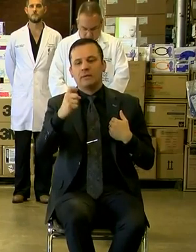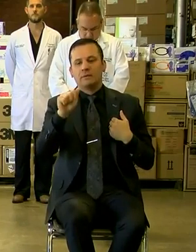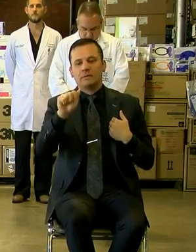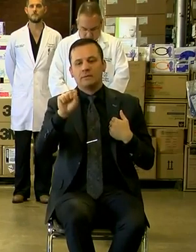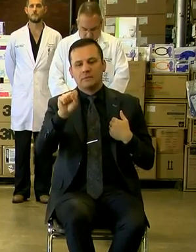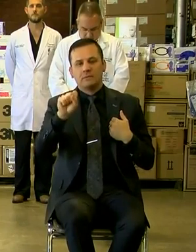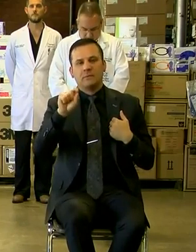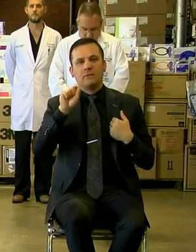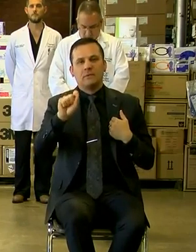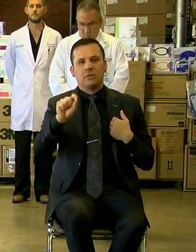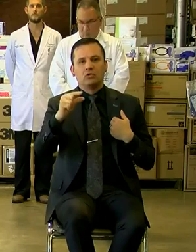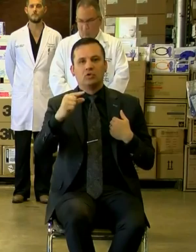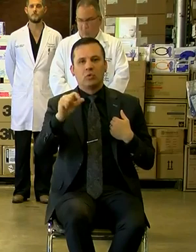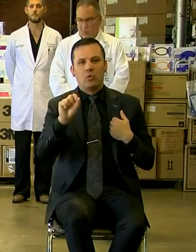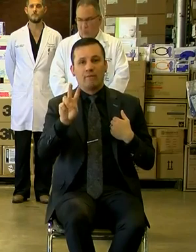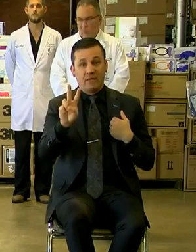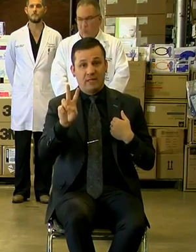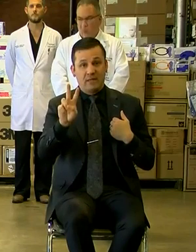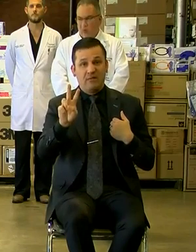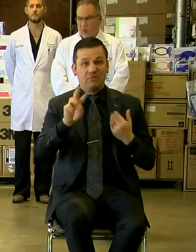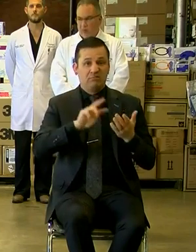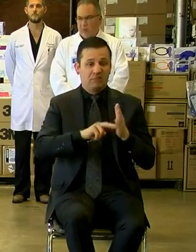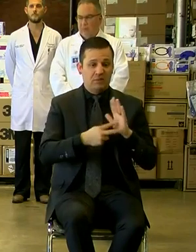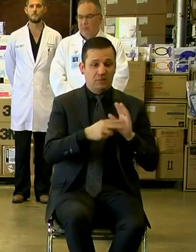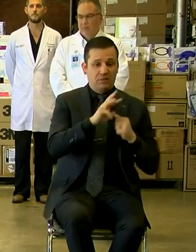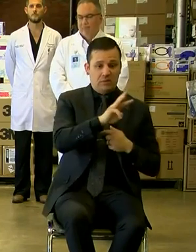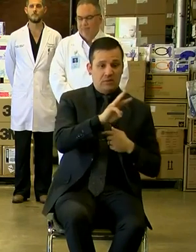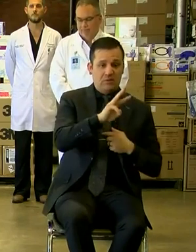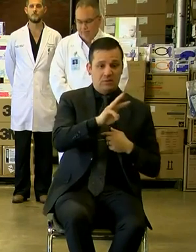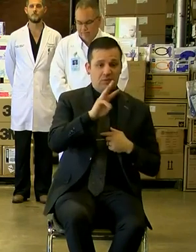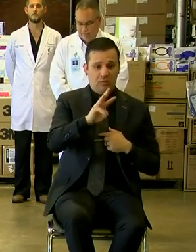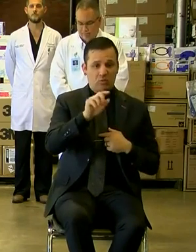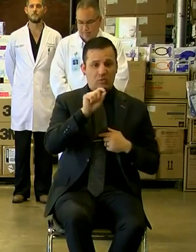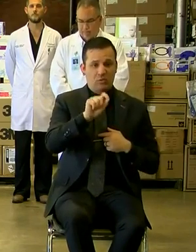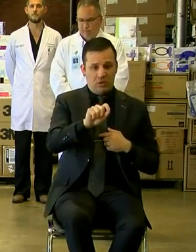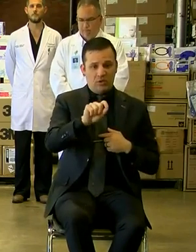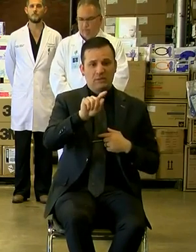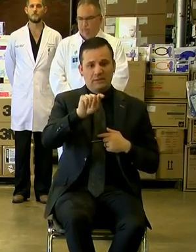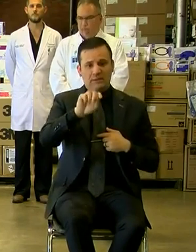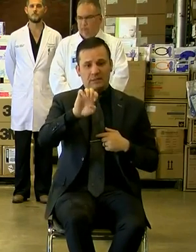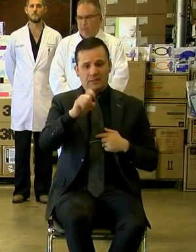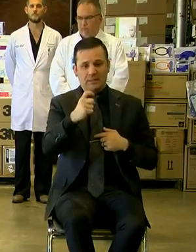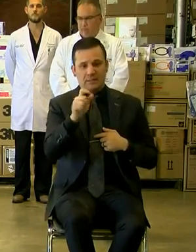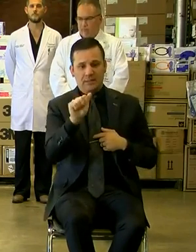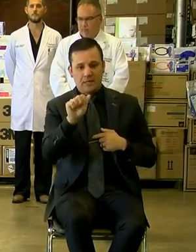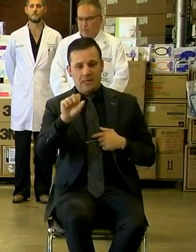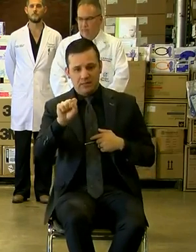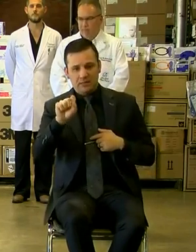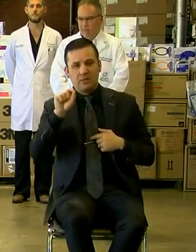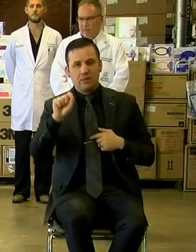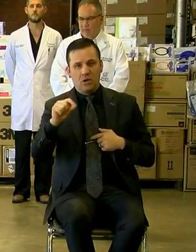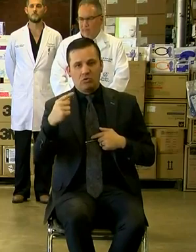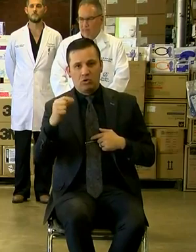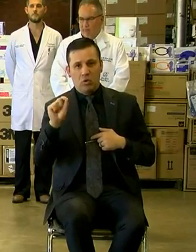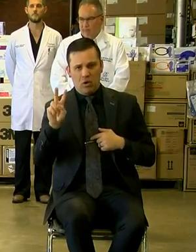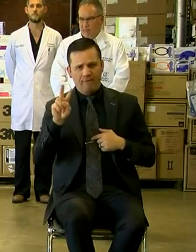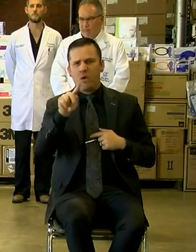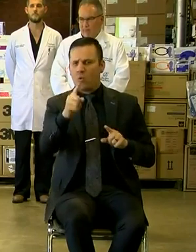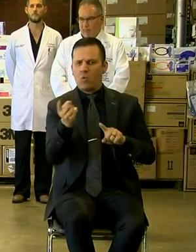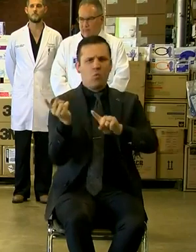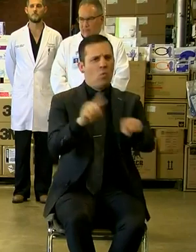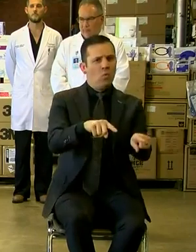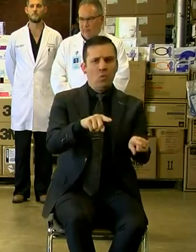.gov. That's www.texas.gov. You can go there if you want to